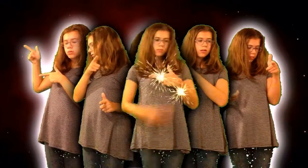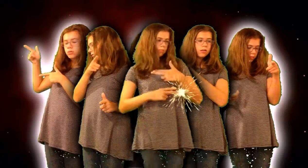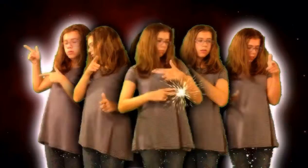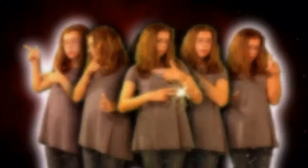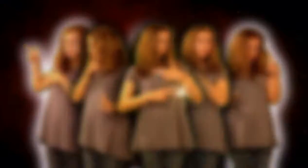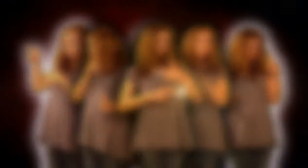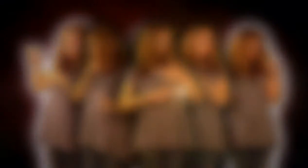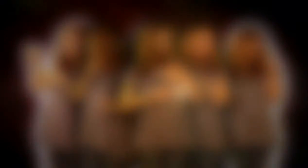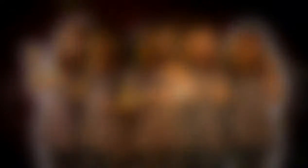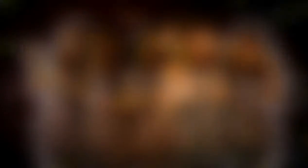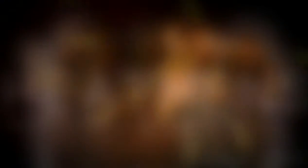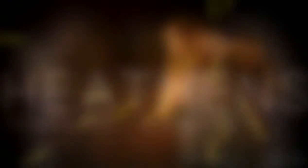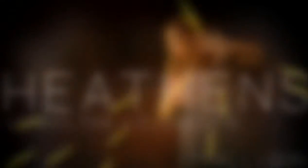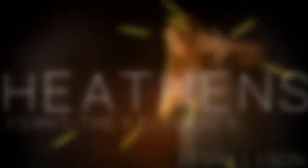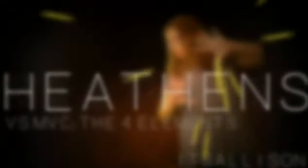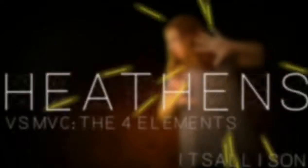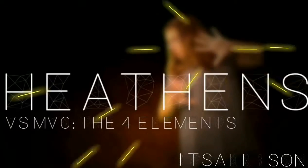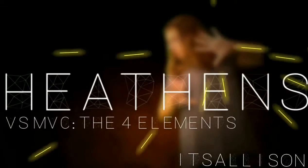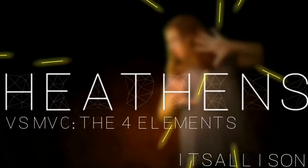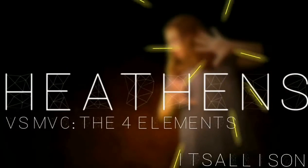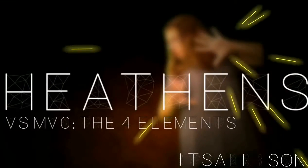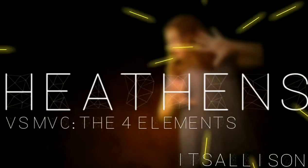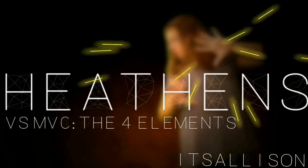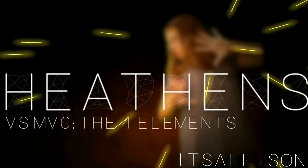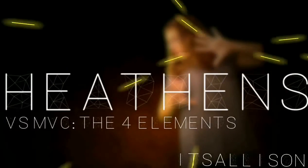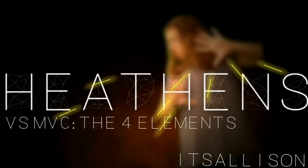All my friends are heathens, take it slow